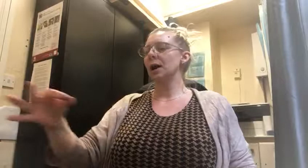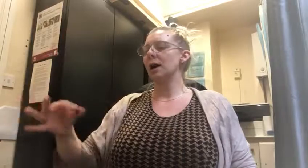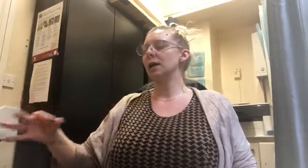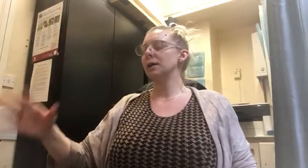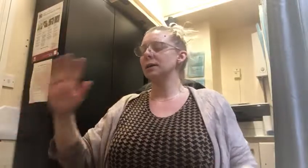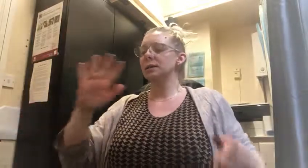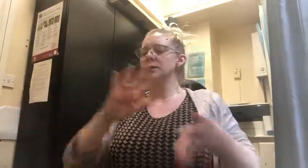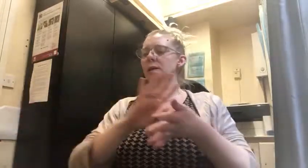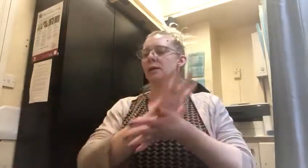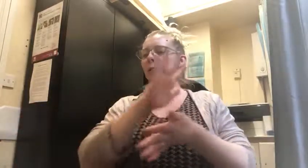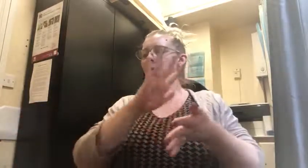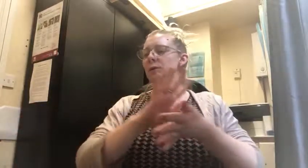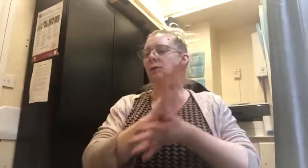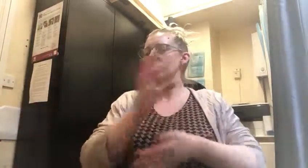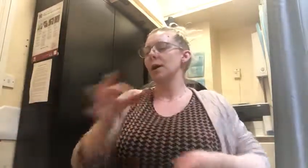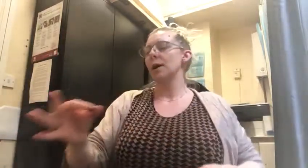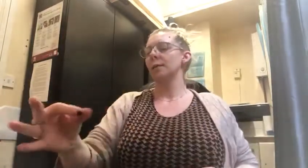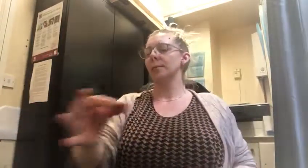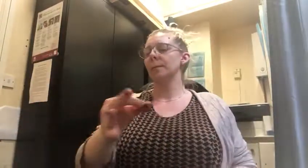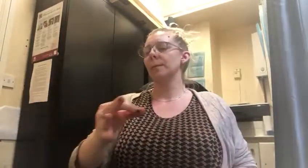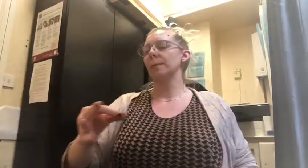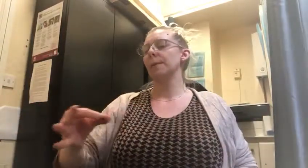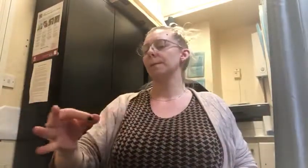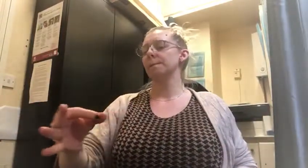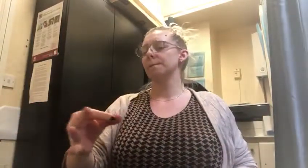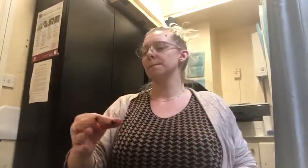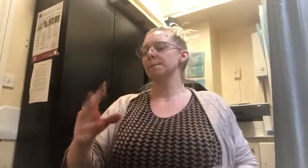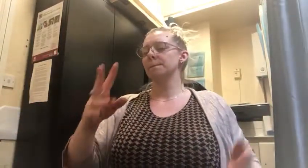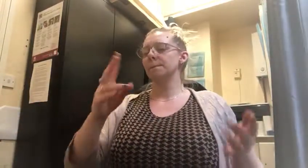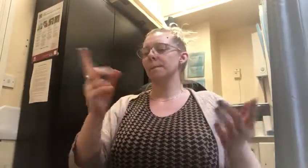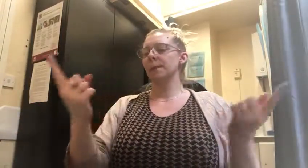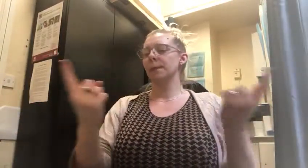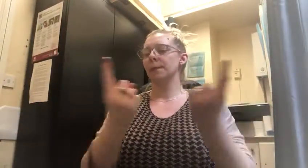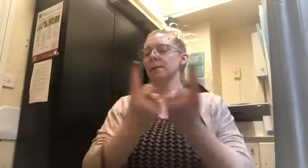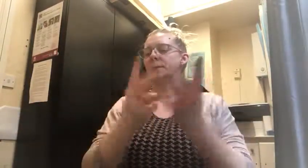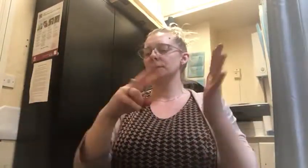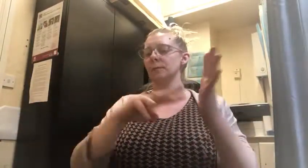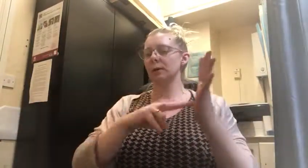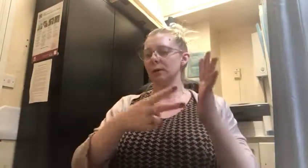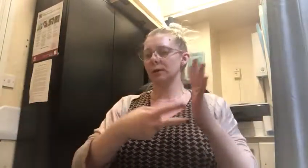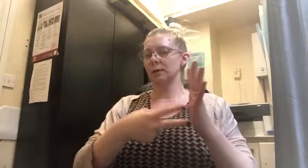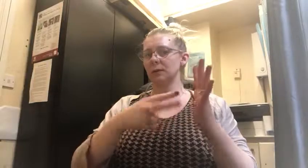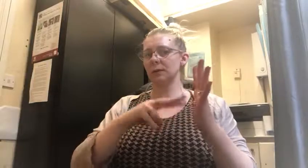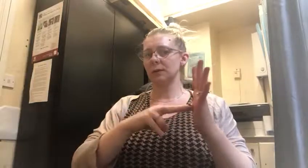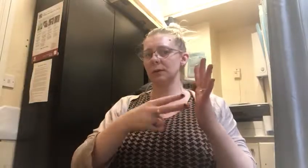island Seems so happy on this island Everything is by design